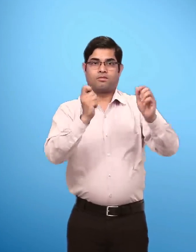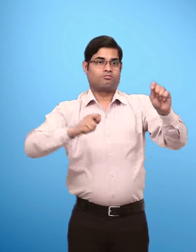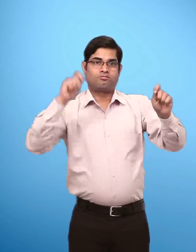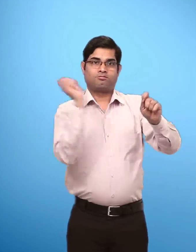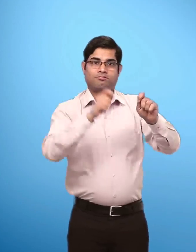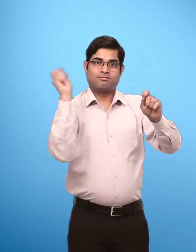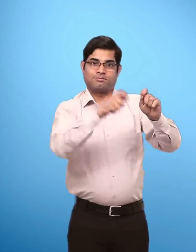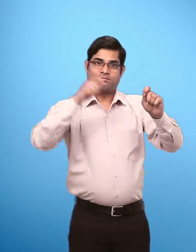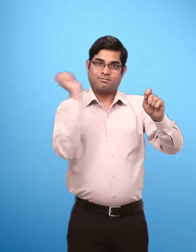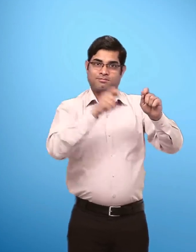rod